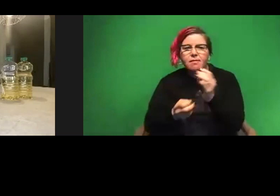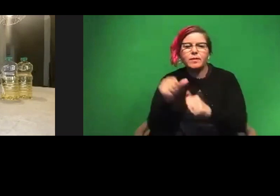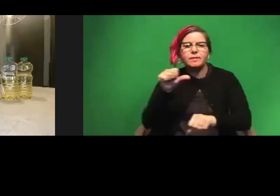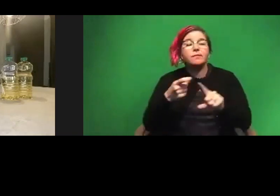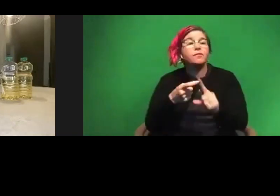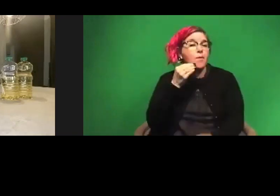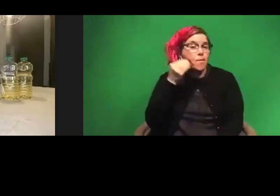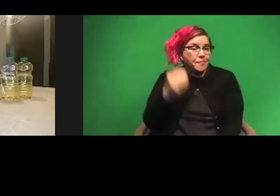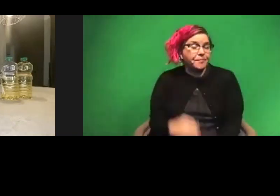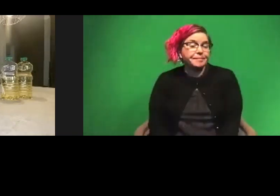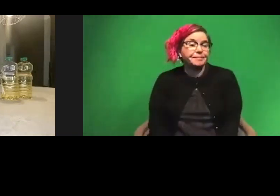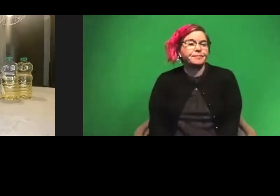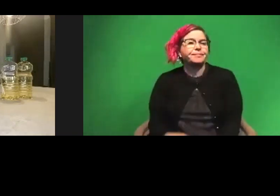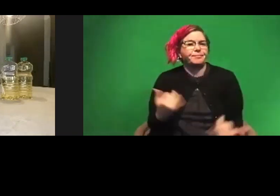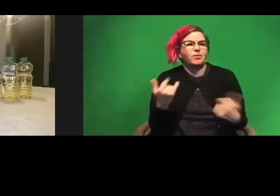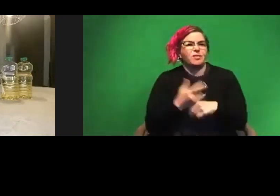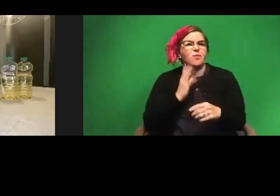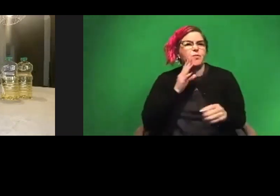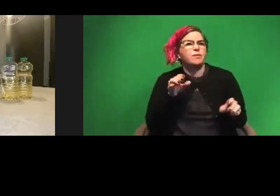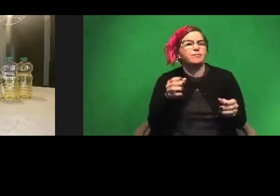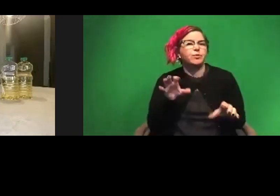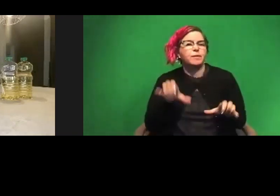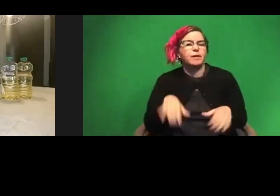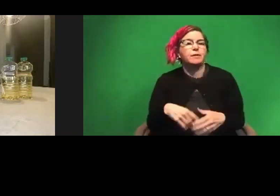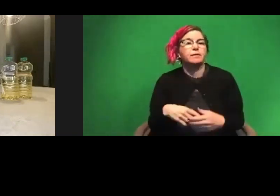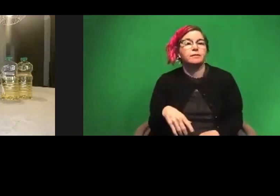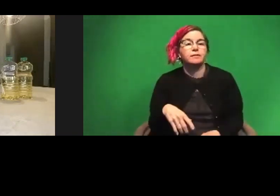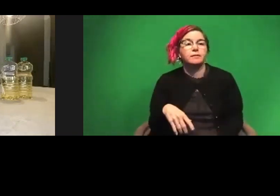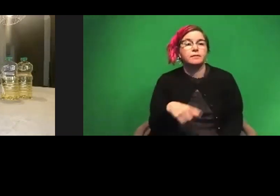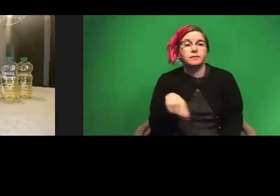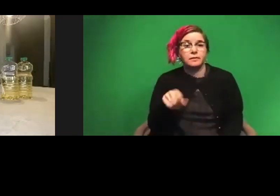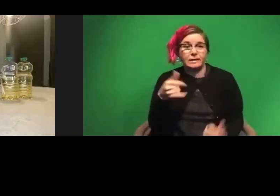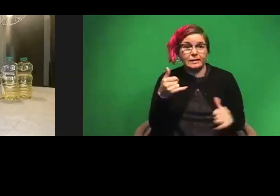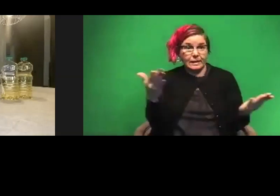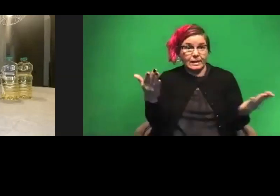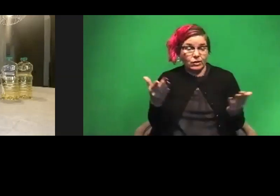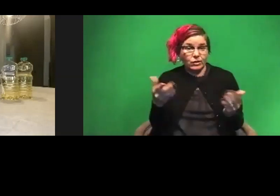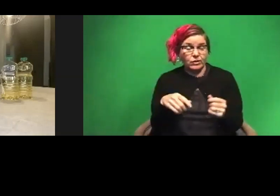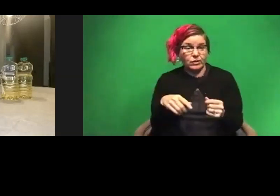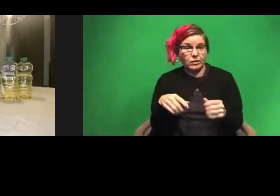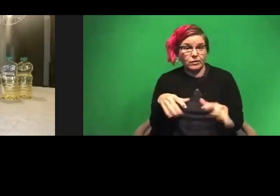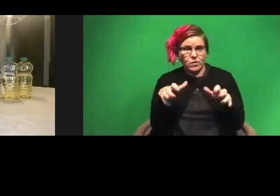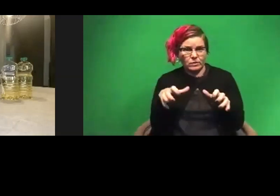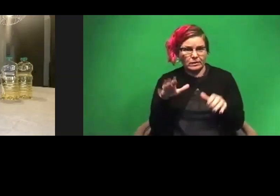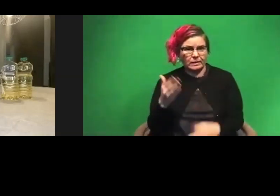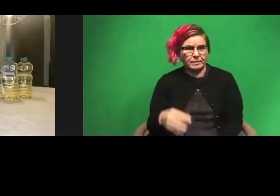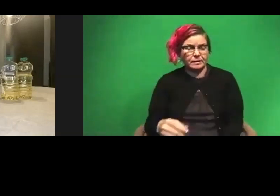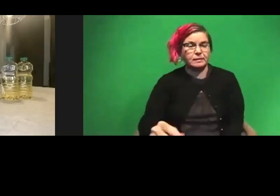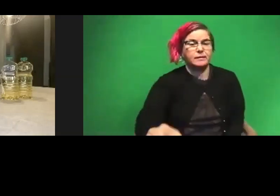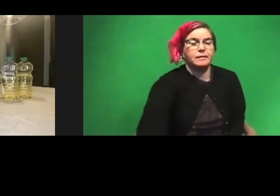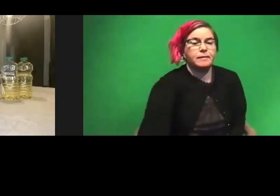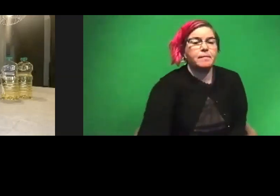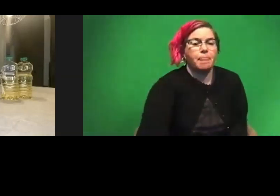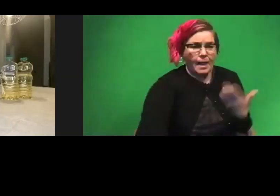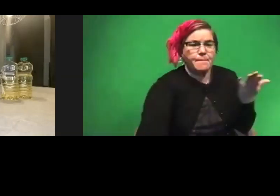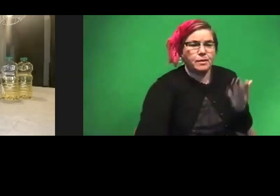So that's what I'm going to do today. All right. Is everybody still, are you still here? Because the screen is frozen. I'm here. You sound